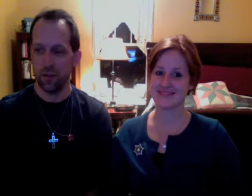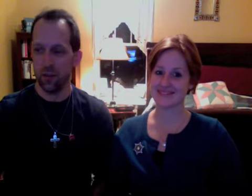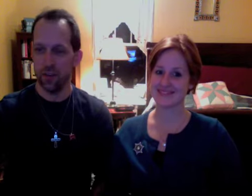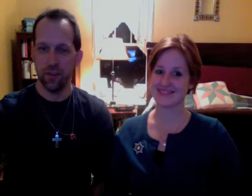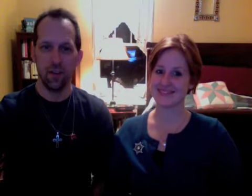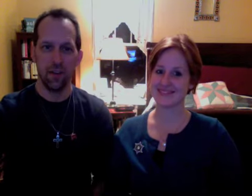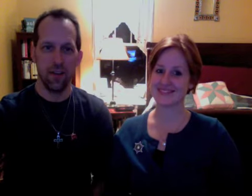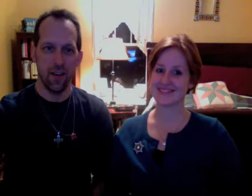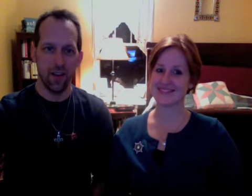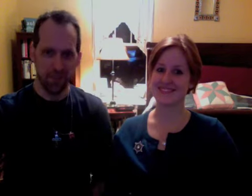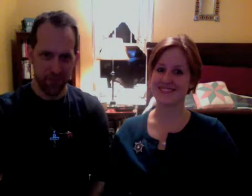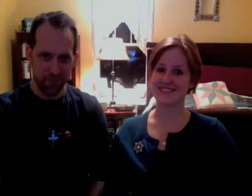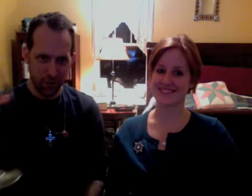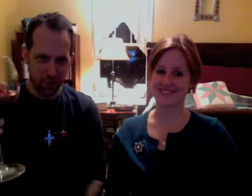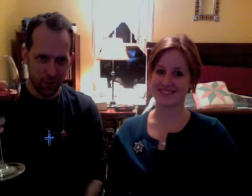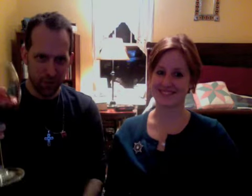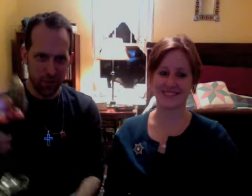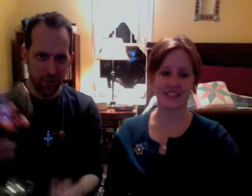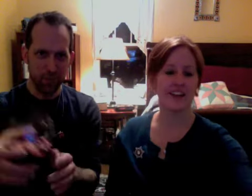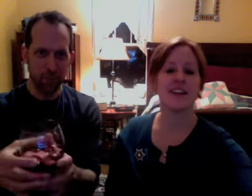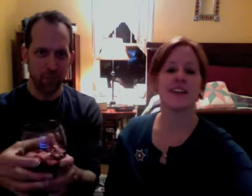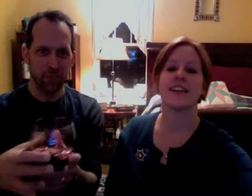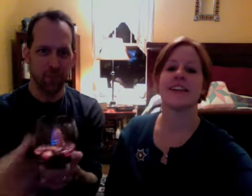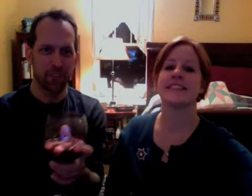president and cheers to you. Indeed.